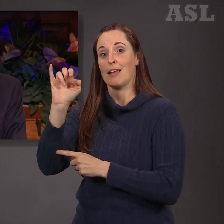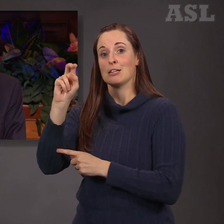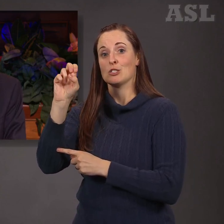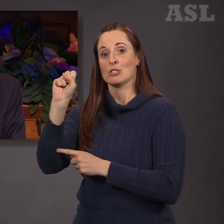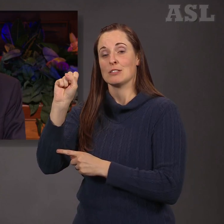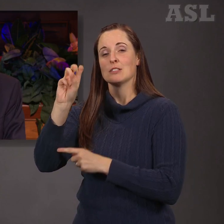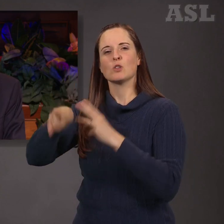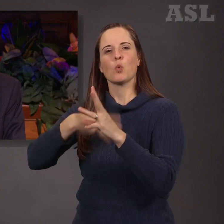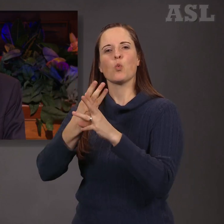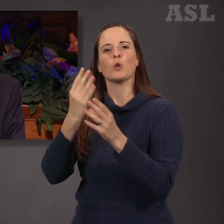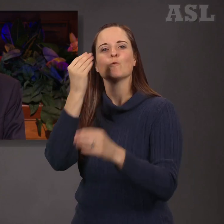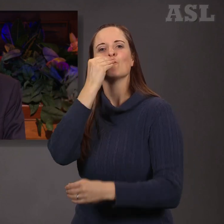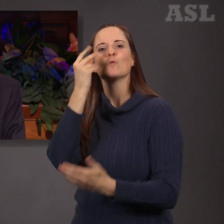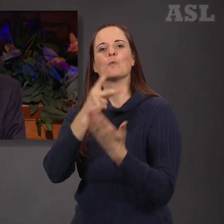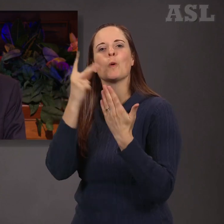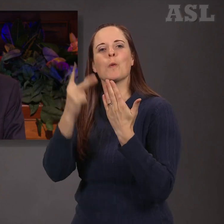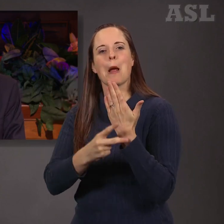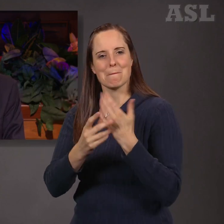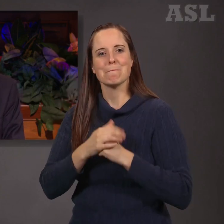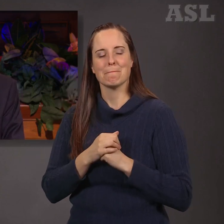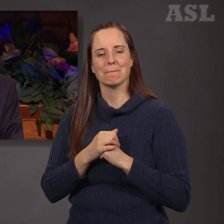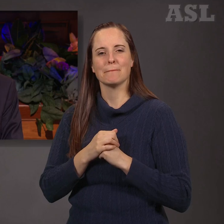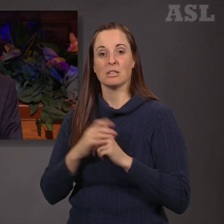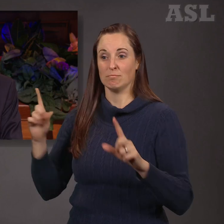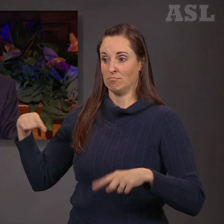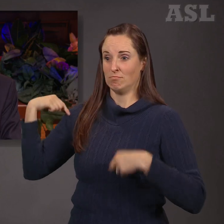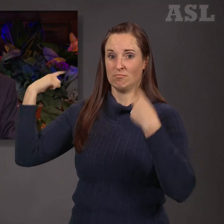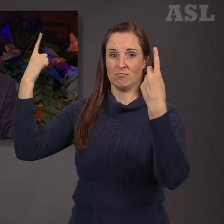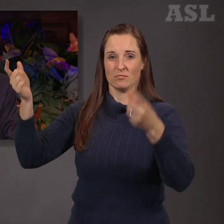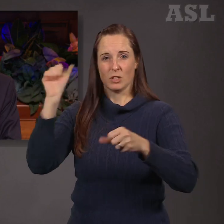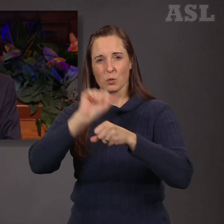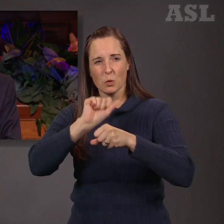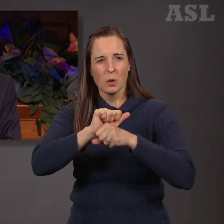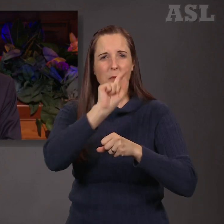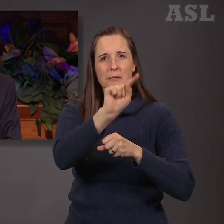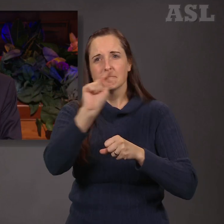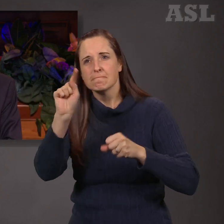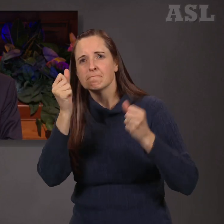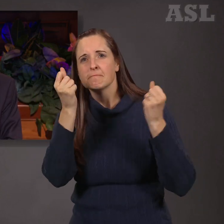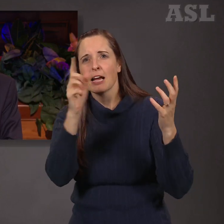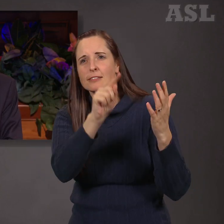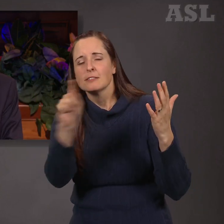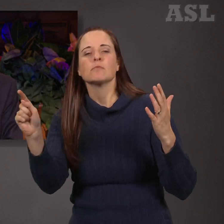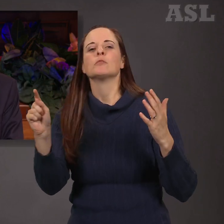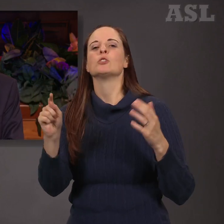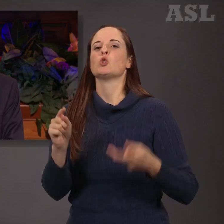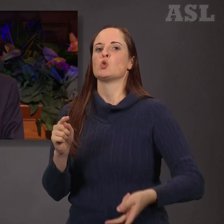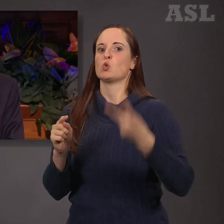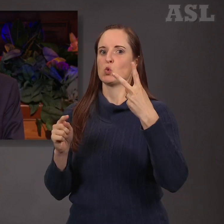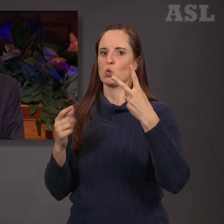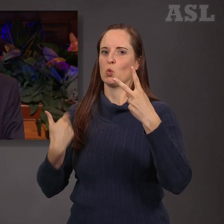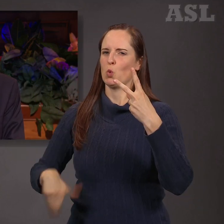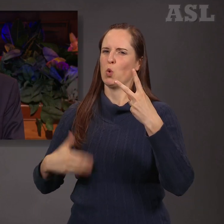Over the many decades of our humanitarian work, two organizations stand out as key